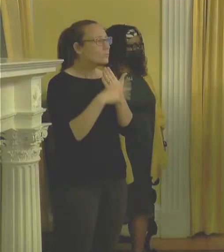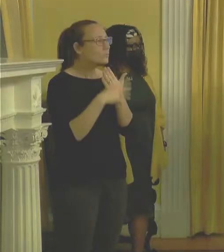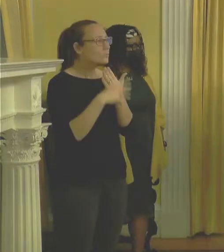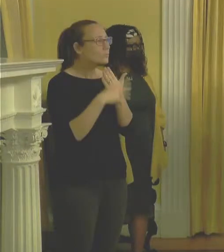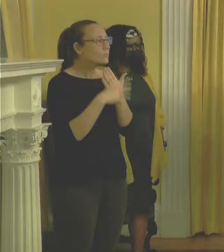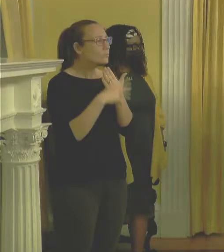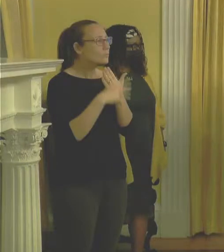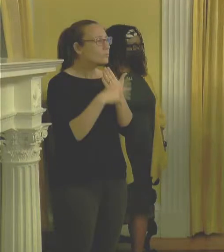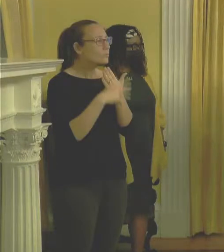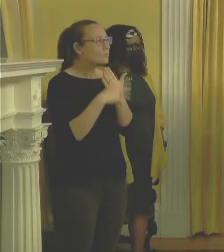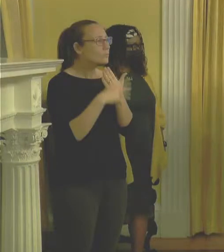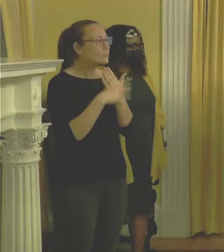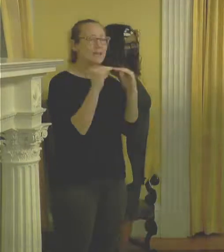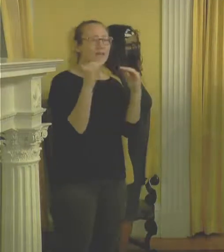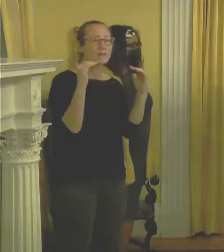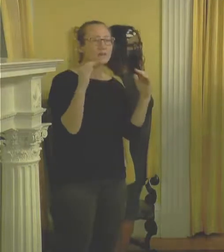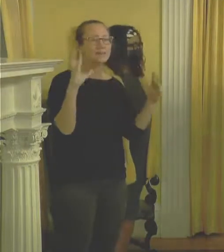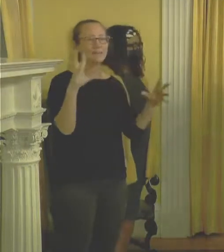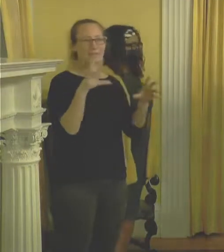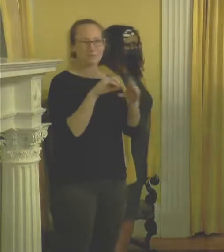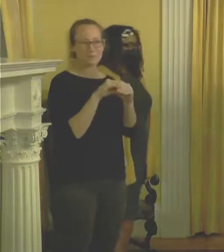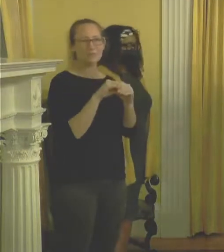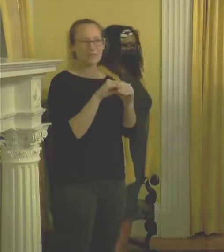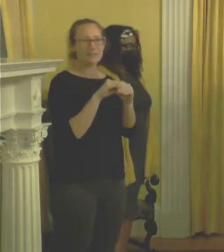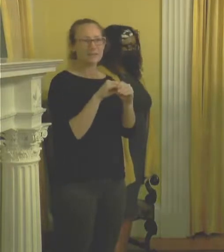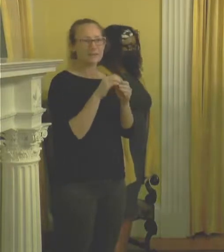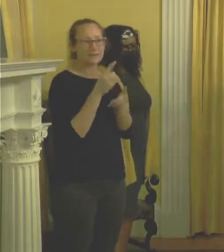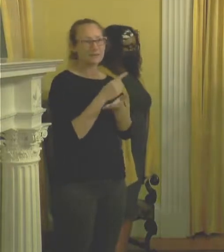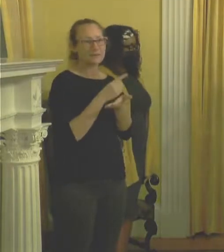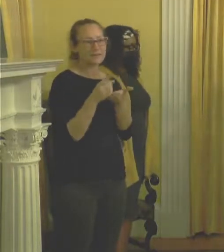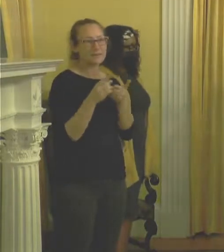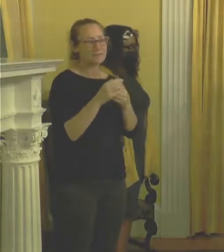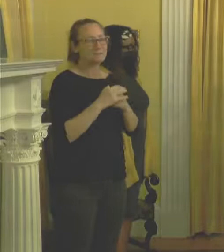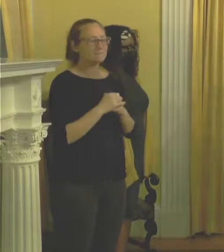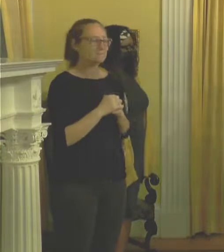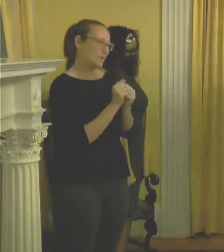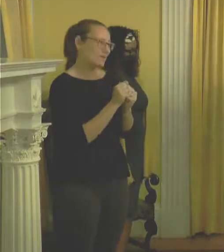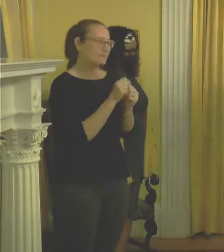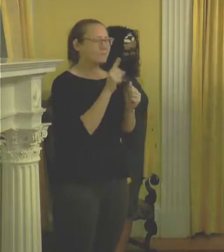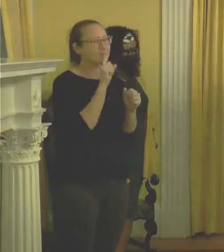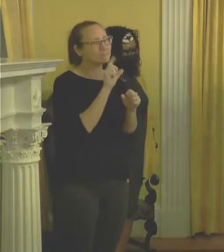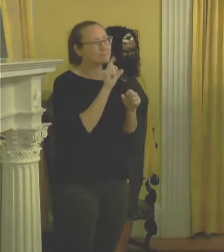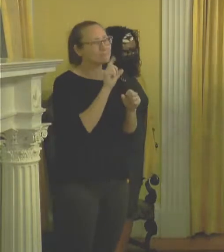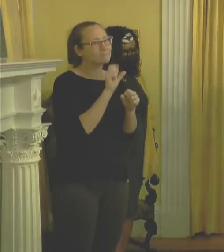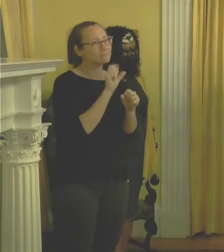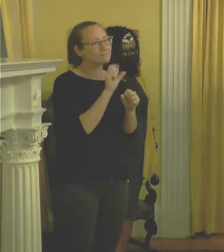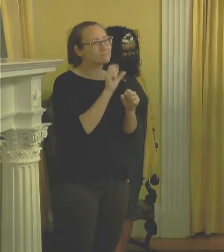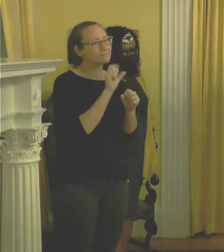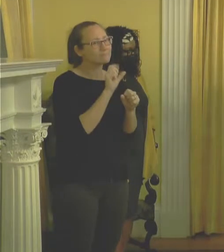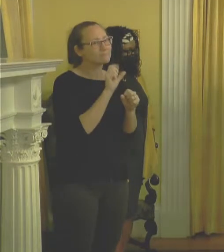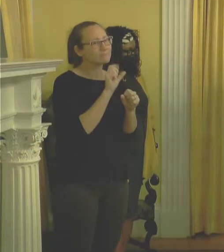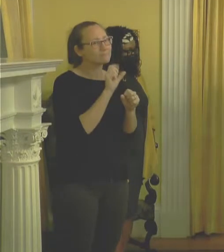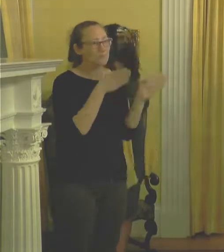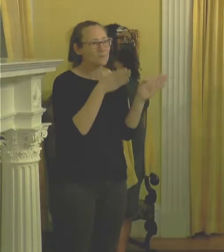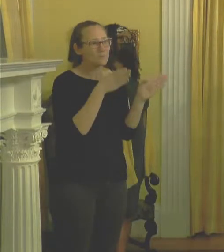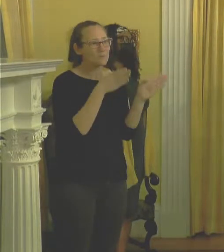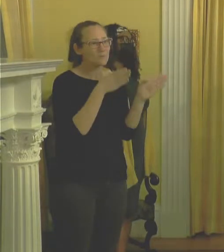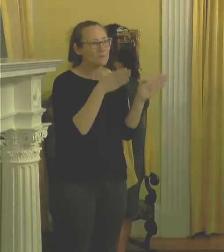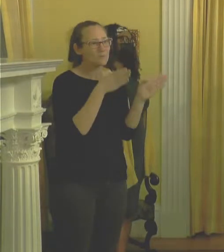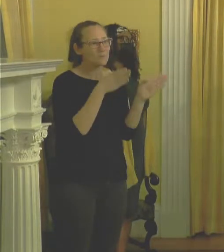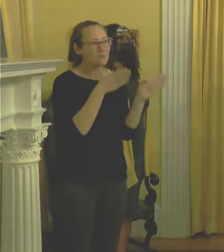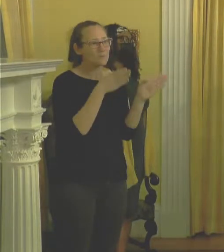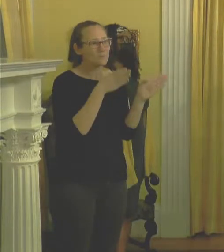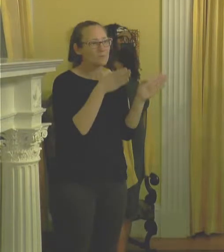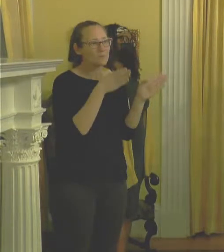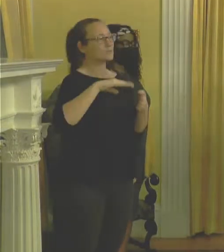Equity and Inclusion Week, in addition to all organized and are real assets to the Flagler